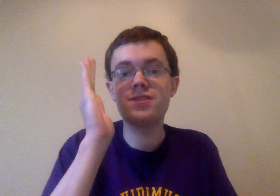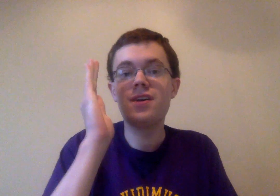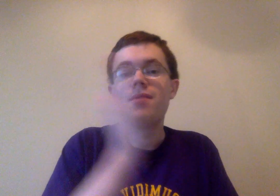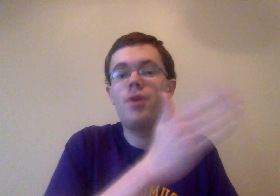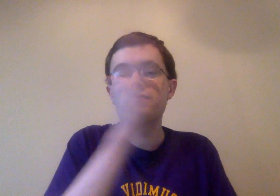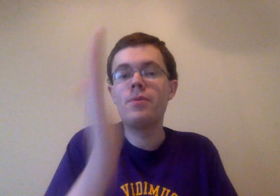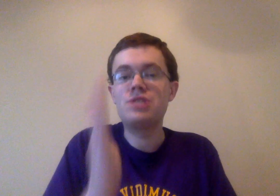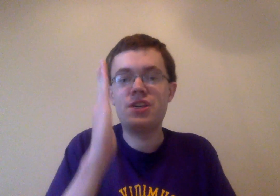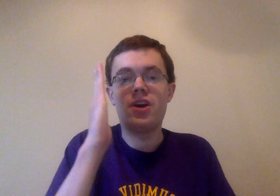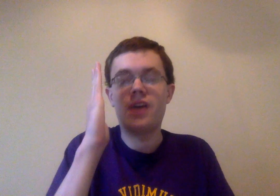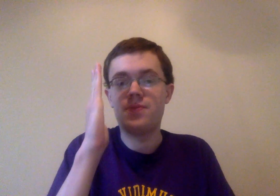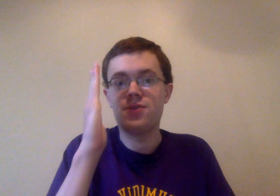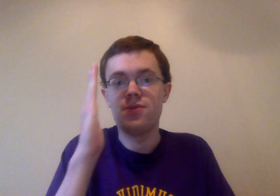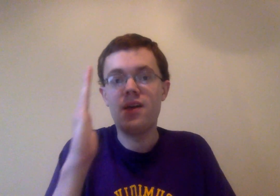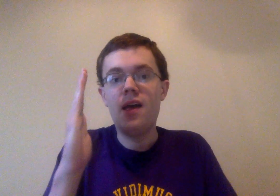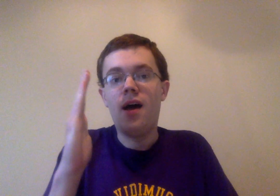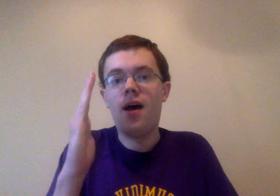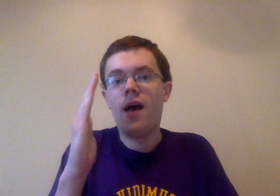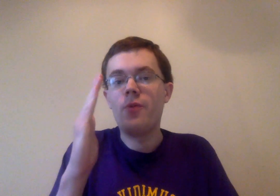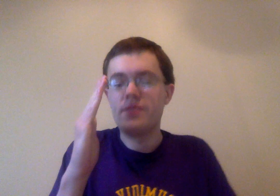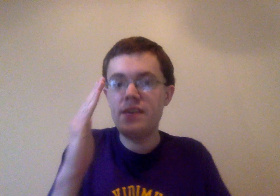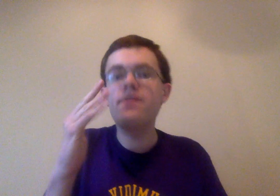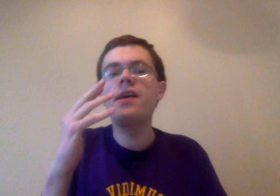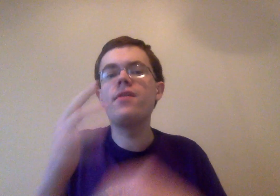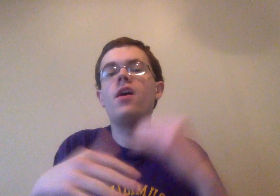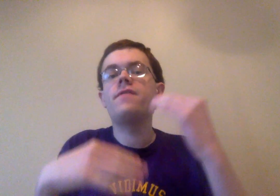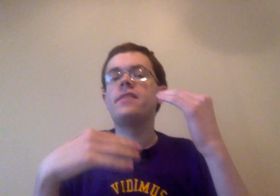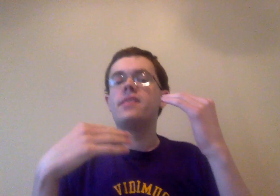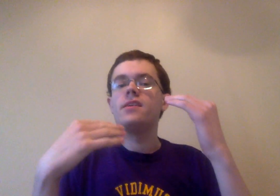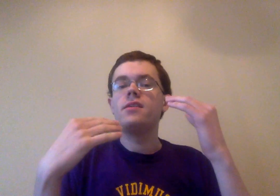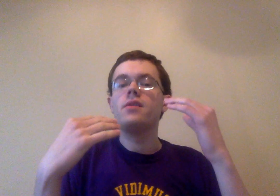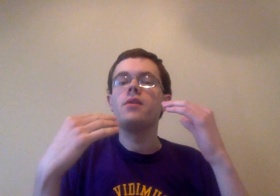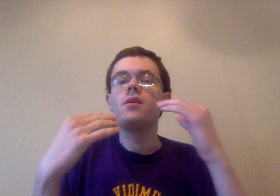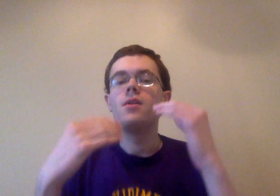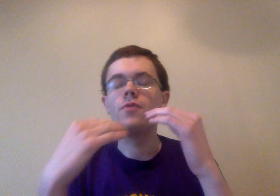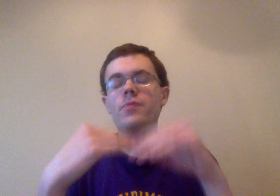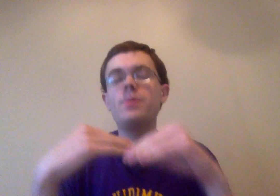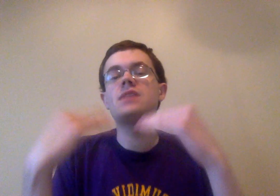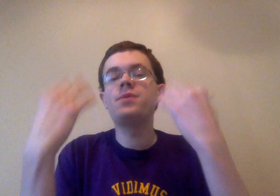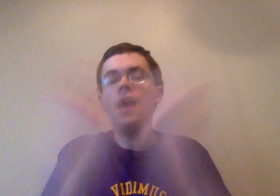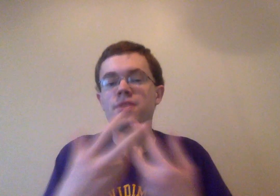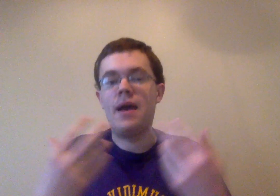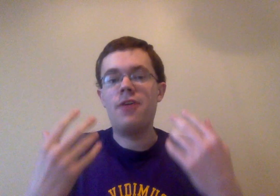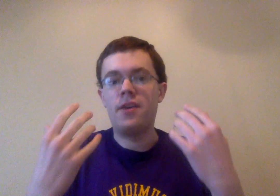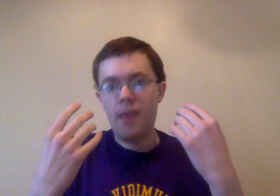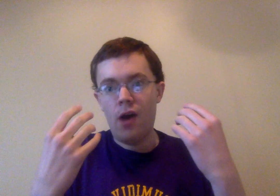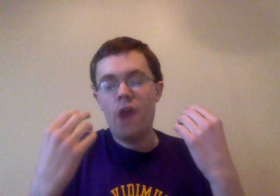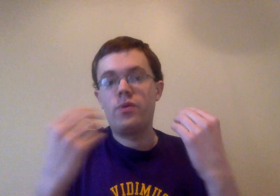post-Momoshiki arc episode, and we leave kind of off in the... We've pretty much dealt with the aftermath, and now everyone